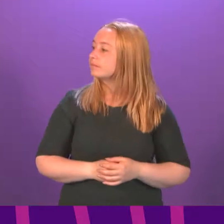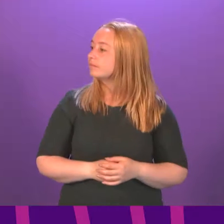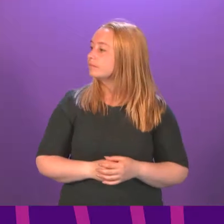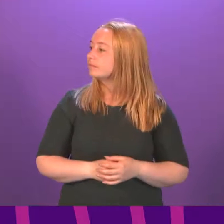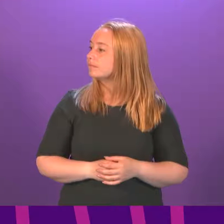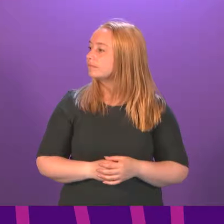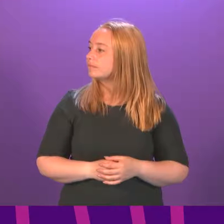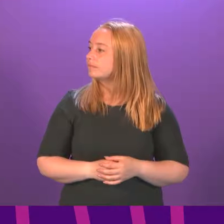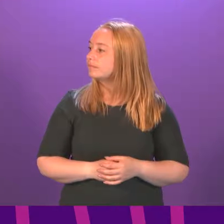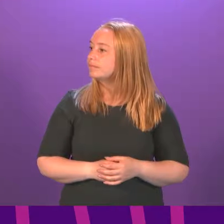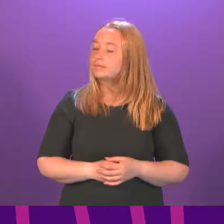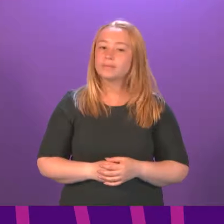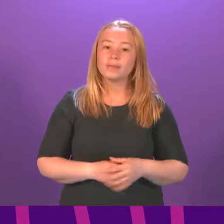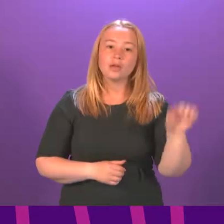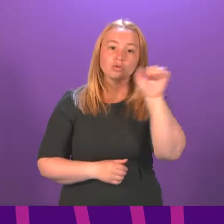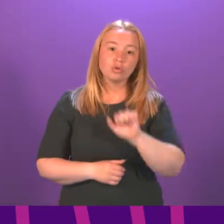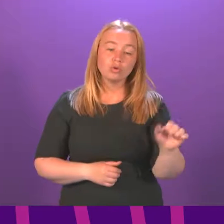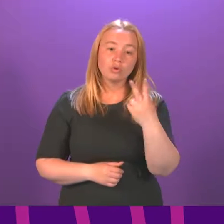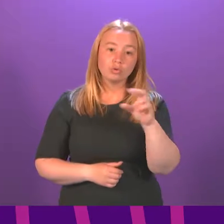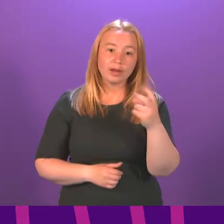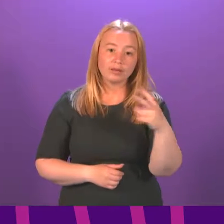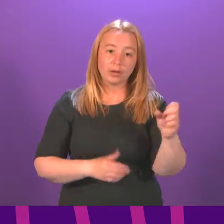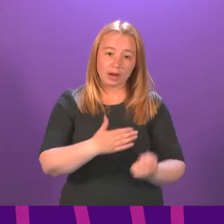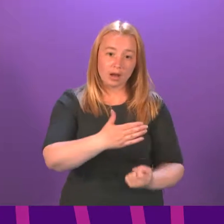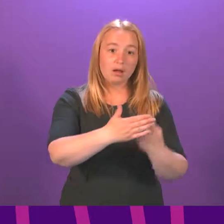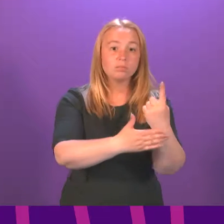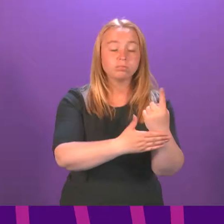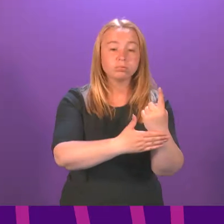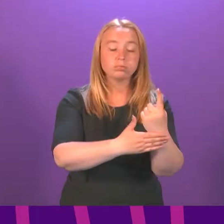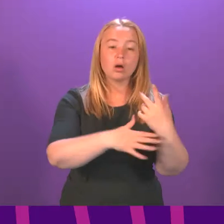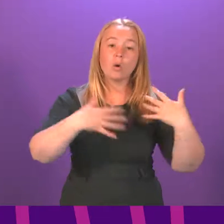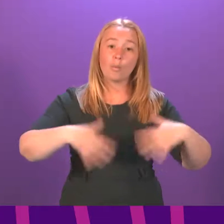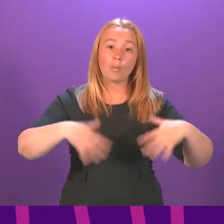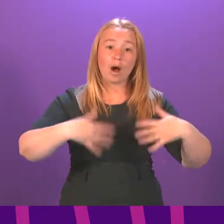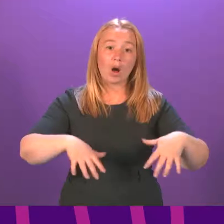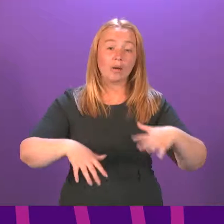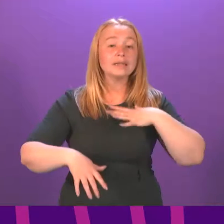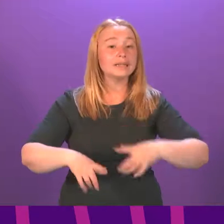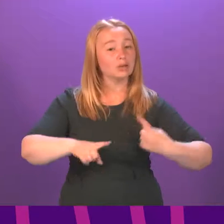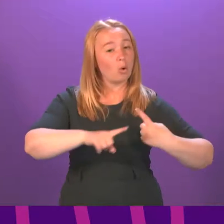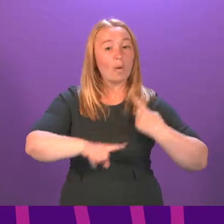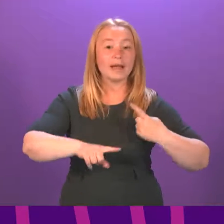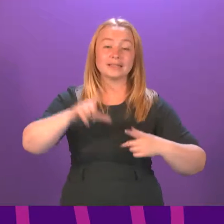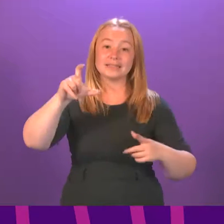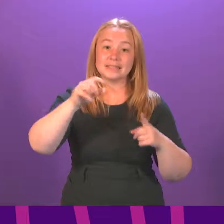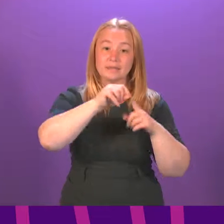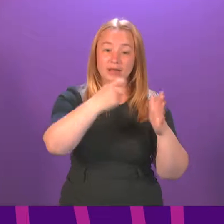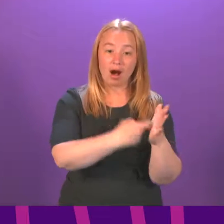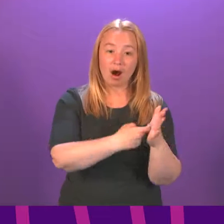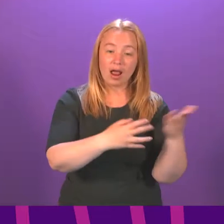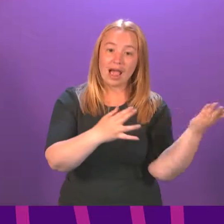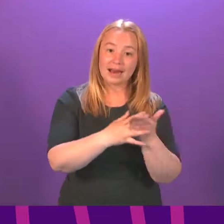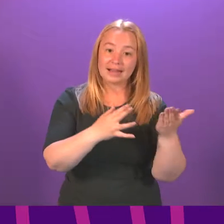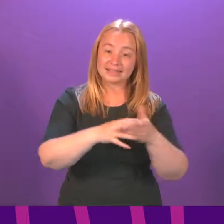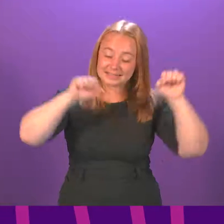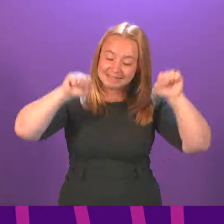Presiding officer, the incident at Euro 2020 is a stark reminder of the importance of prompt CPR and access to defibrillation to